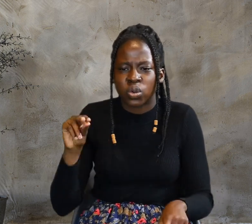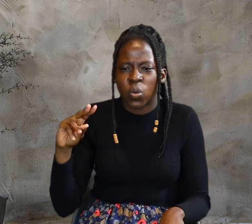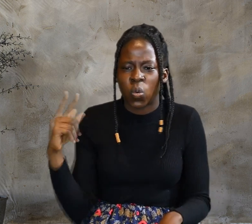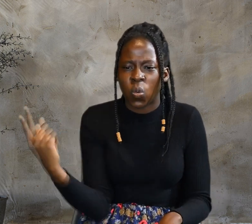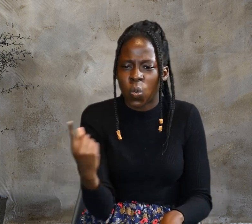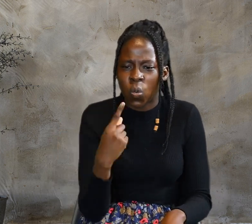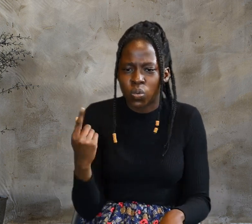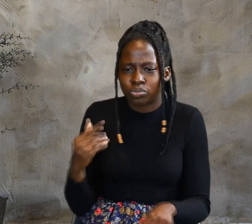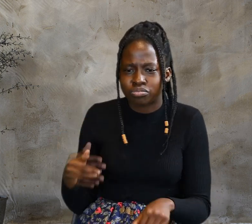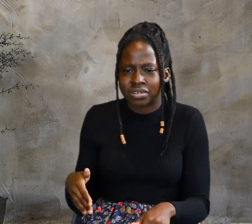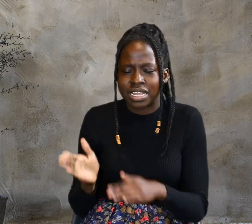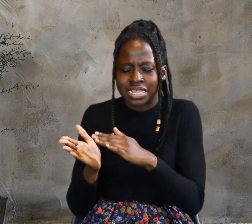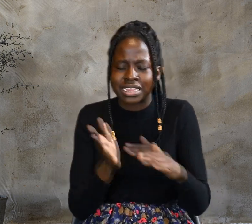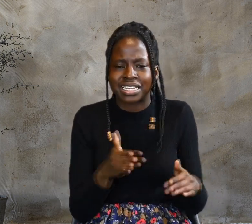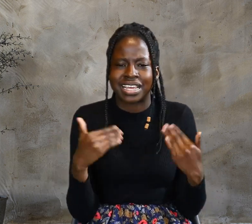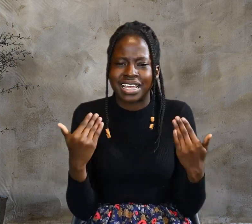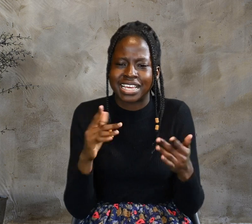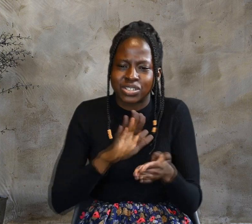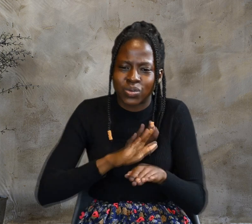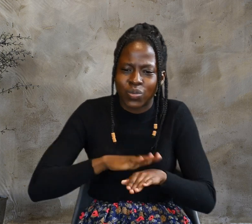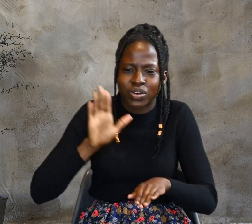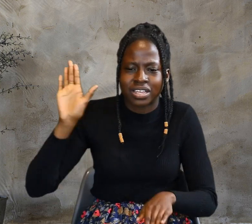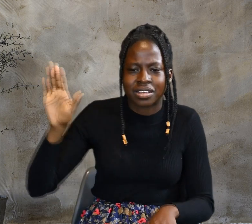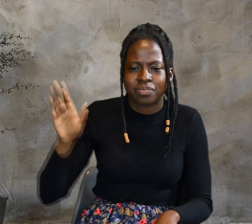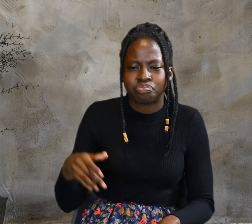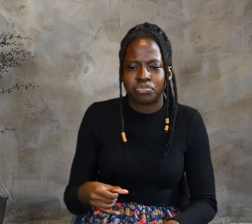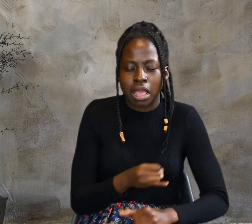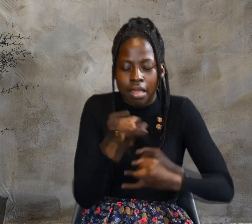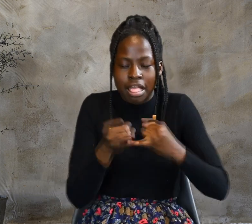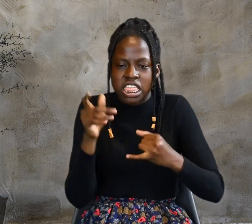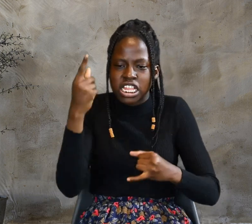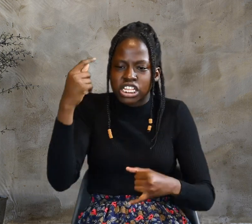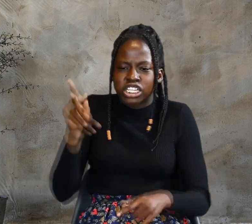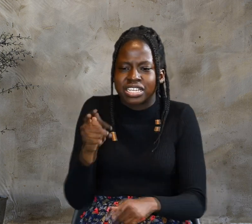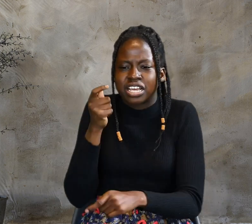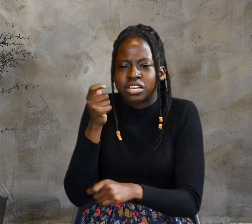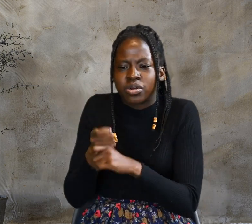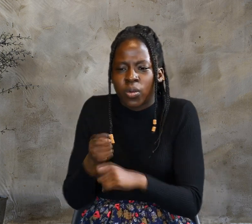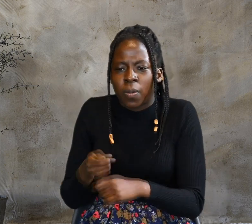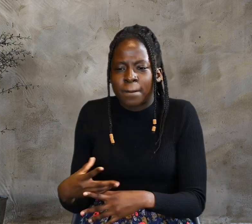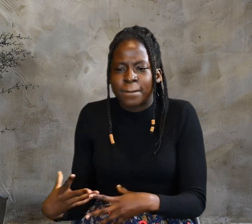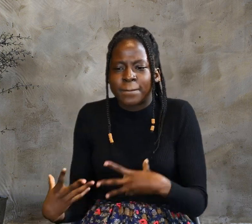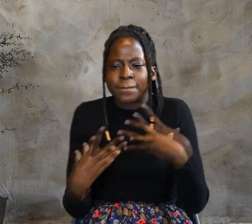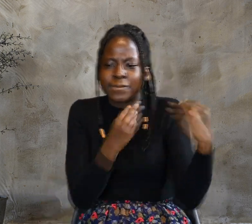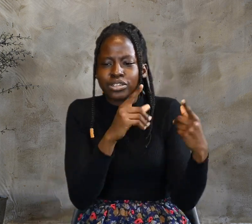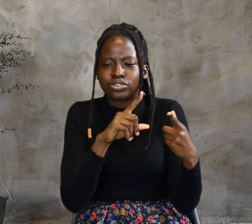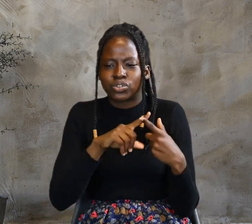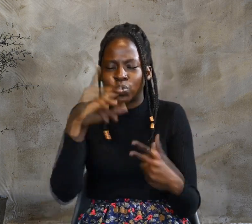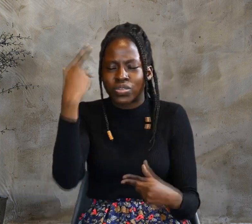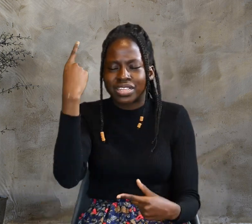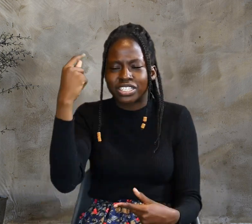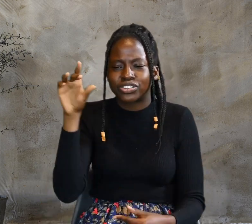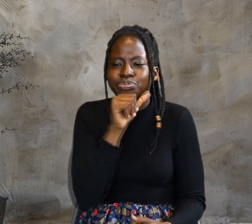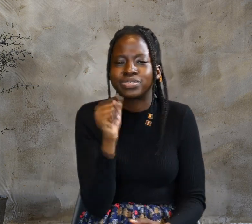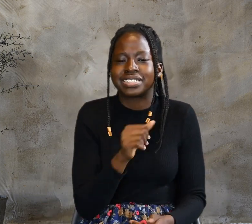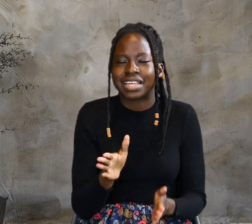on him. Finally, the temple guards went back to the chief priests